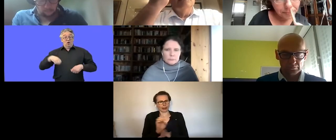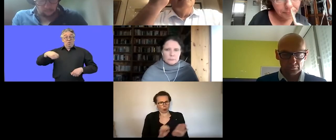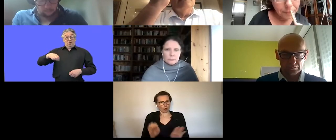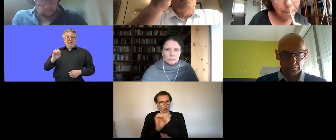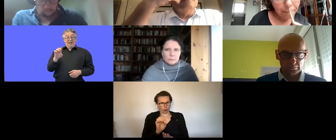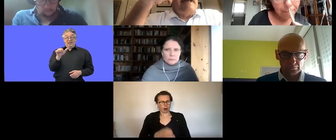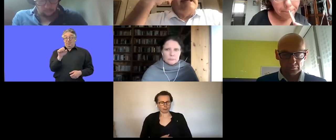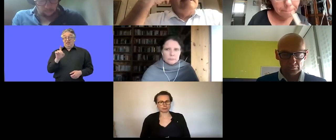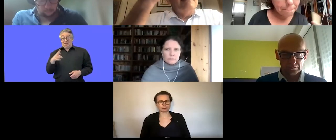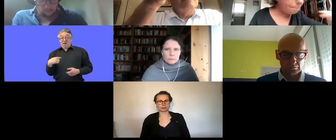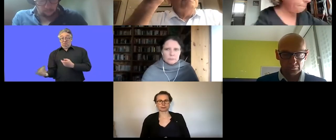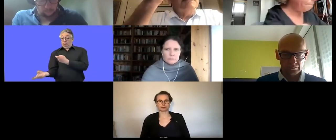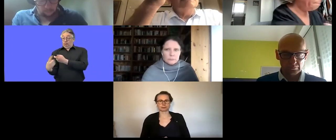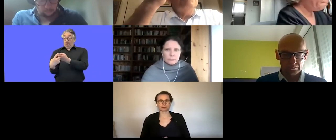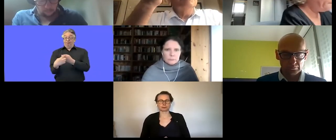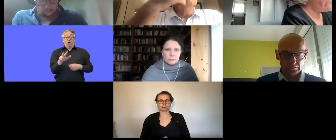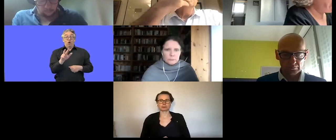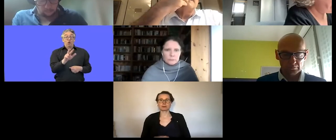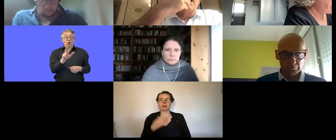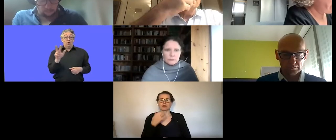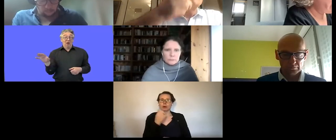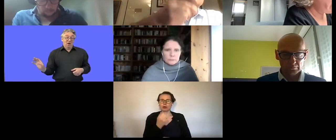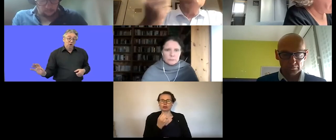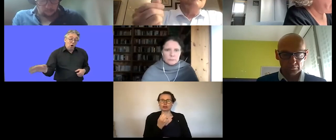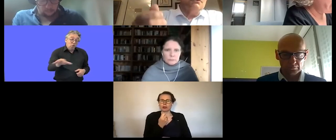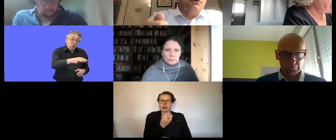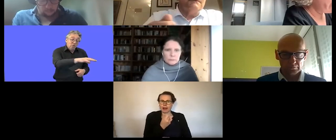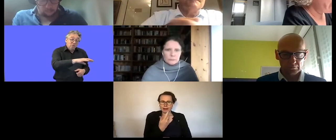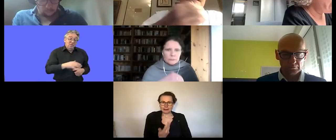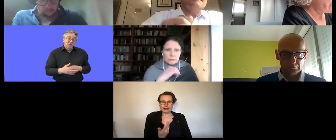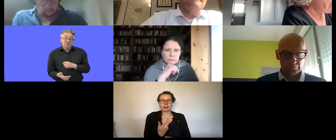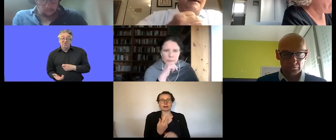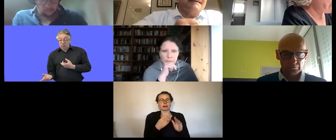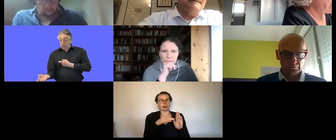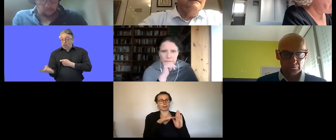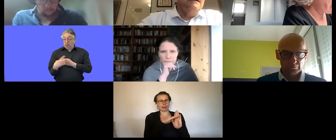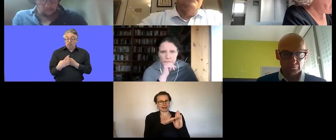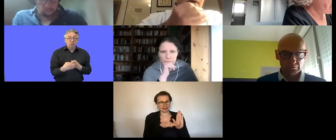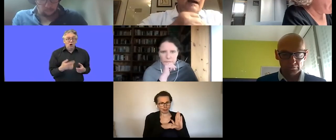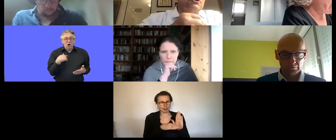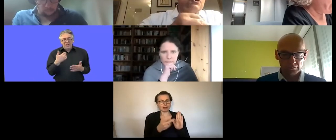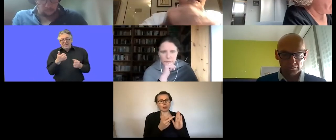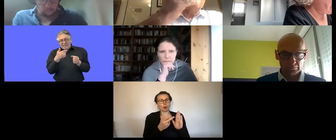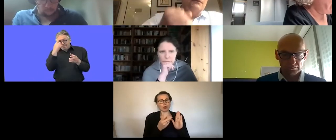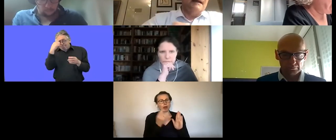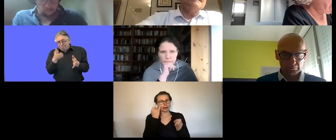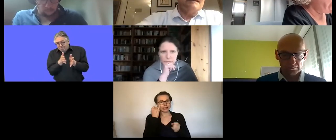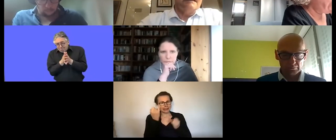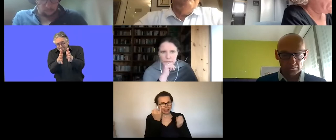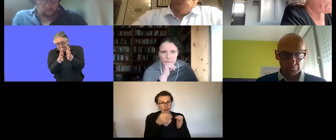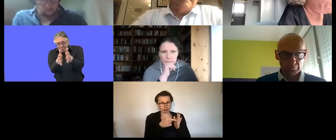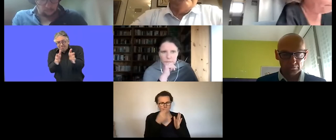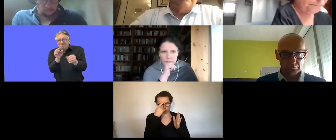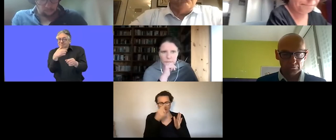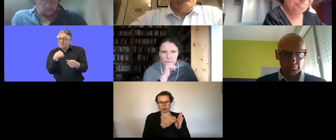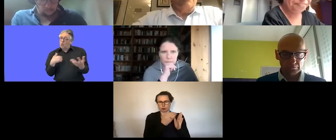european member states and i would like to remind you of some of the principles which i